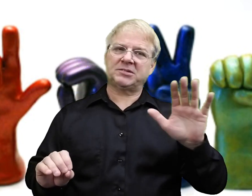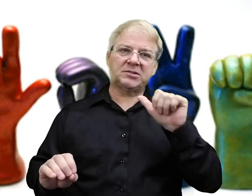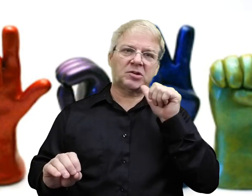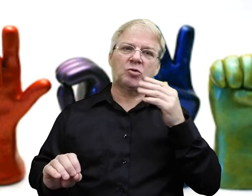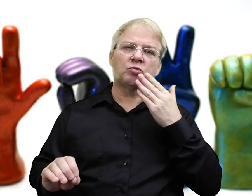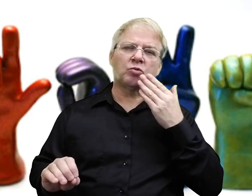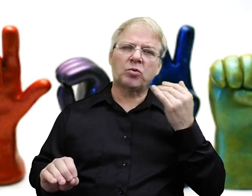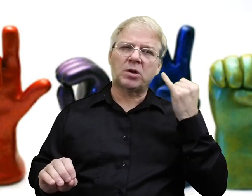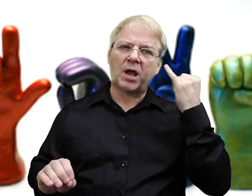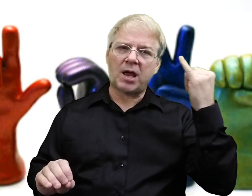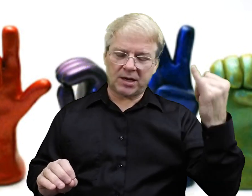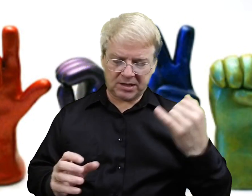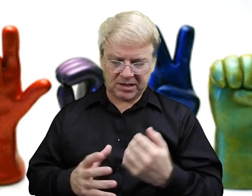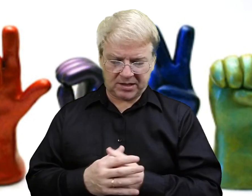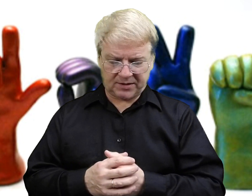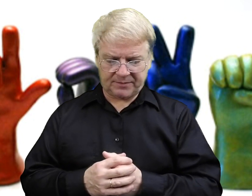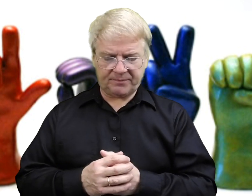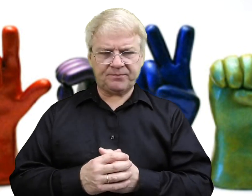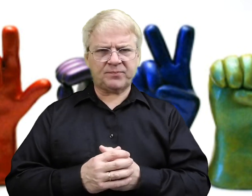that mistake all the way around. And that's not a good idea.